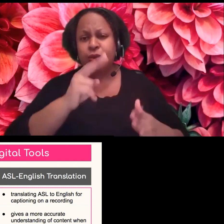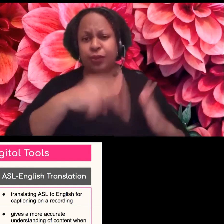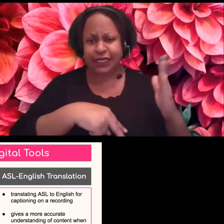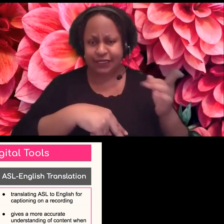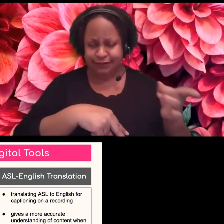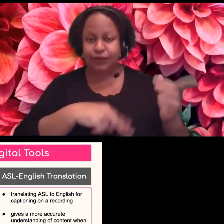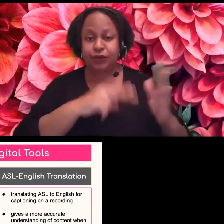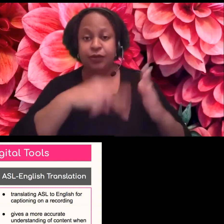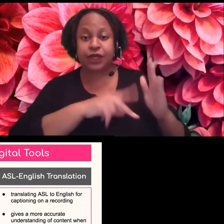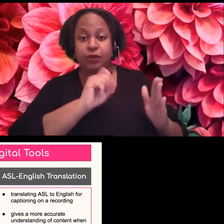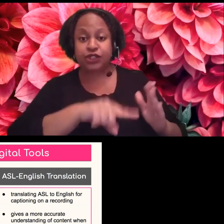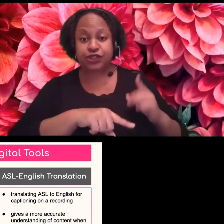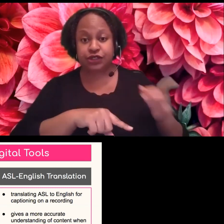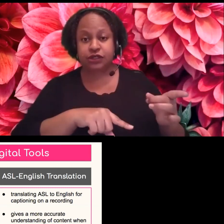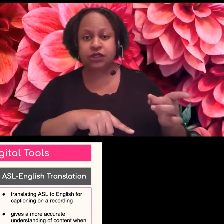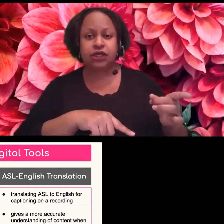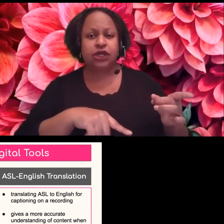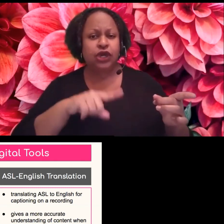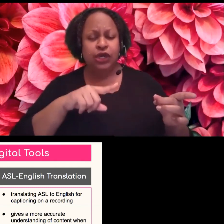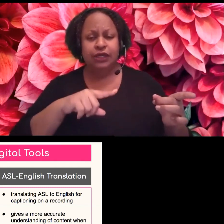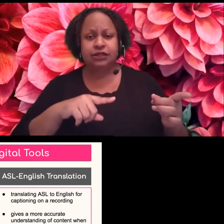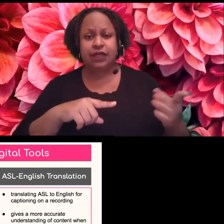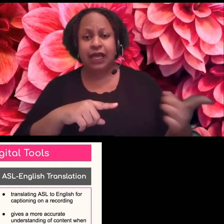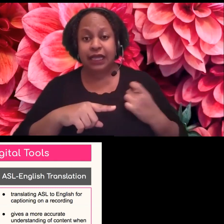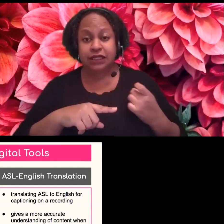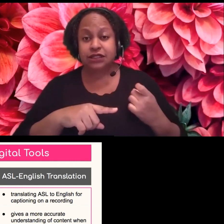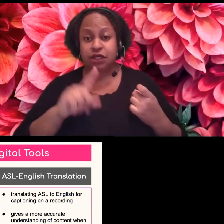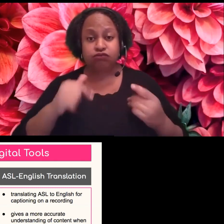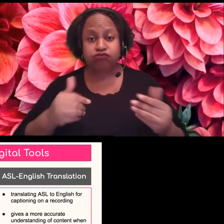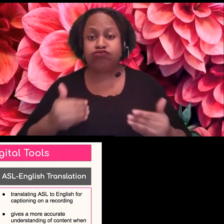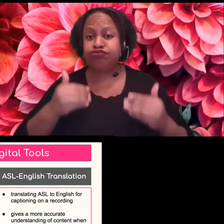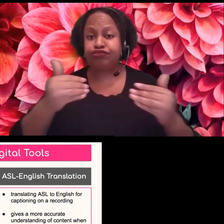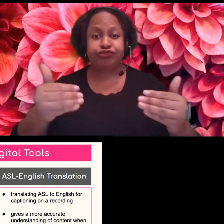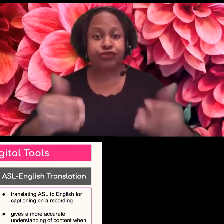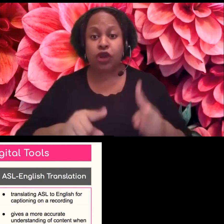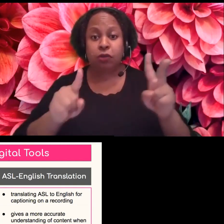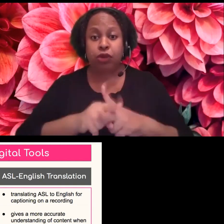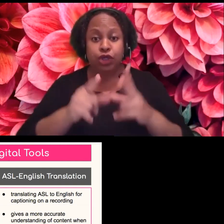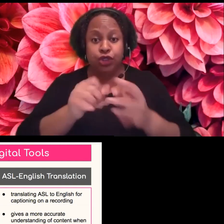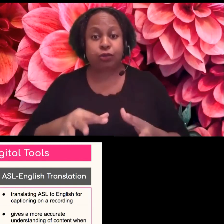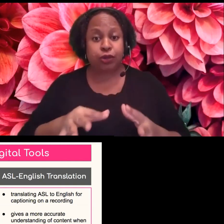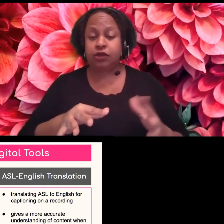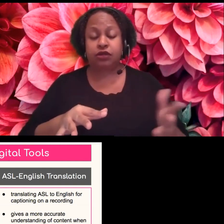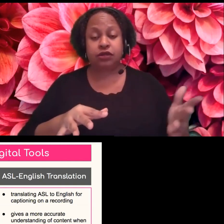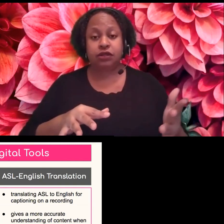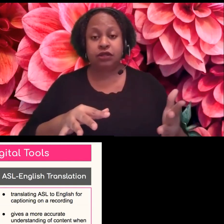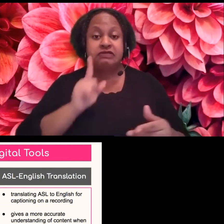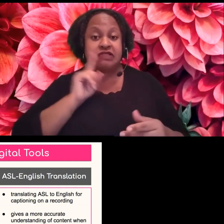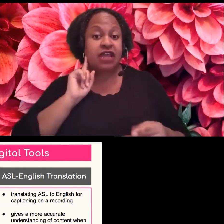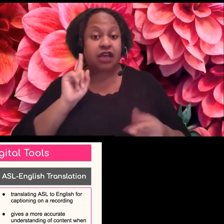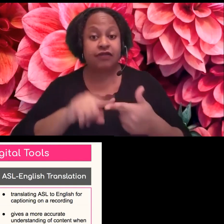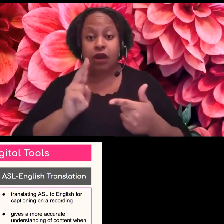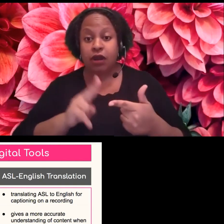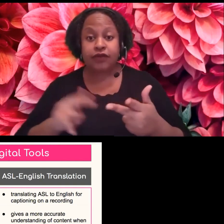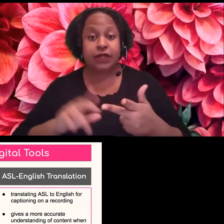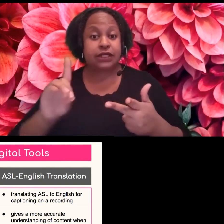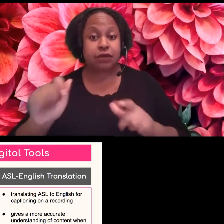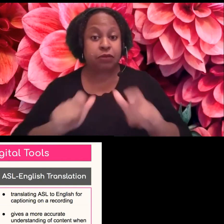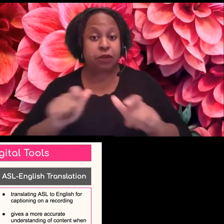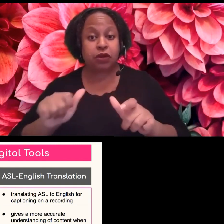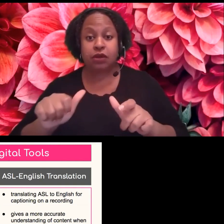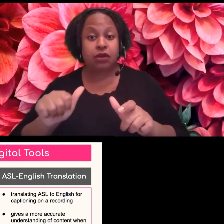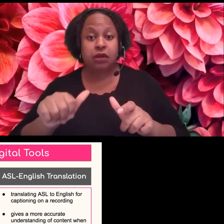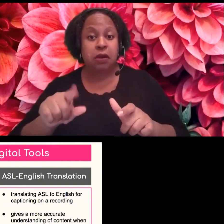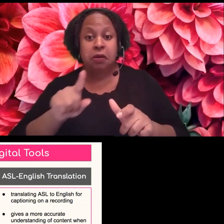there was a question about, should you have interpreters regardless of whether or not there are deaf, hard of hearing or disabled people